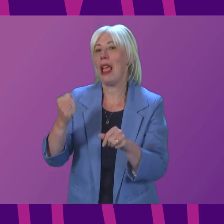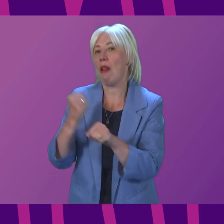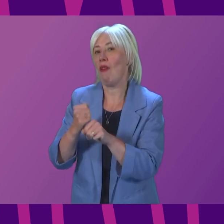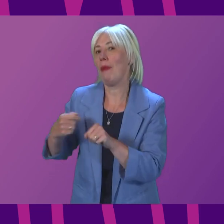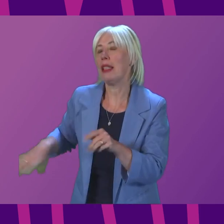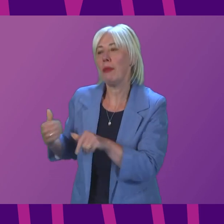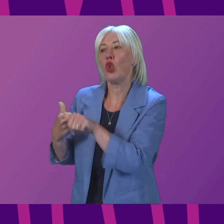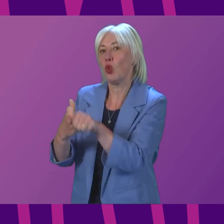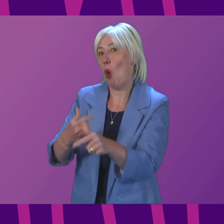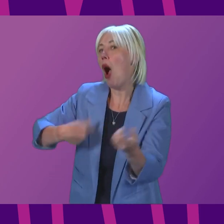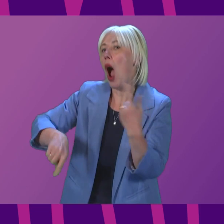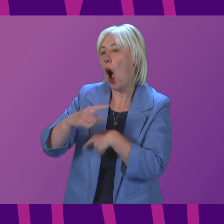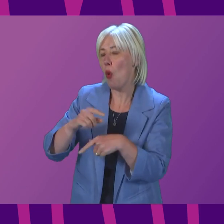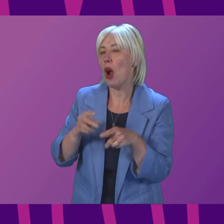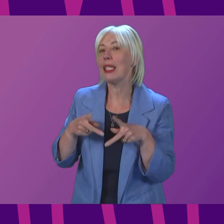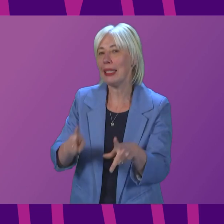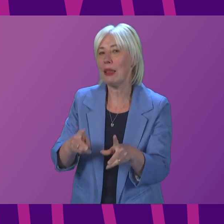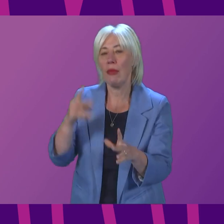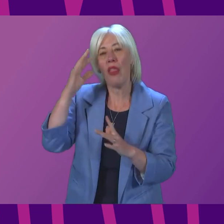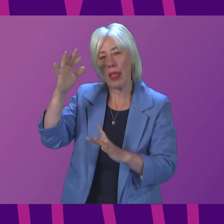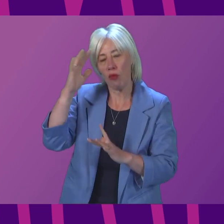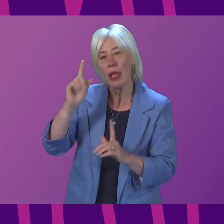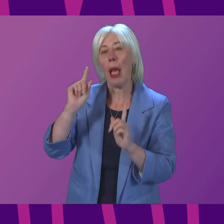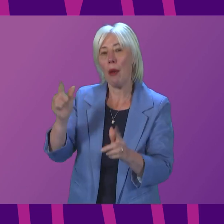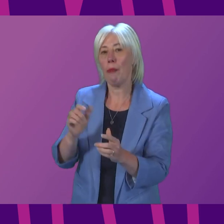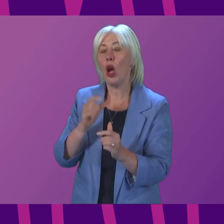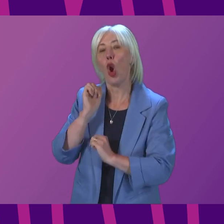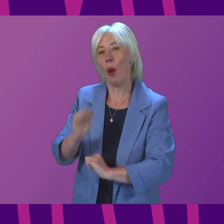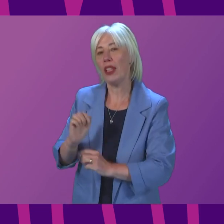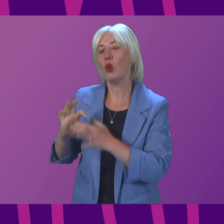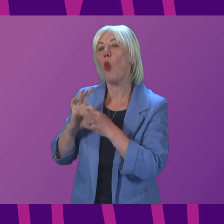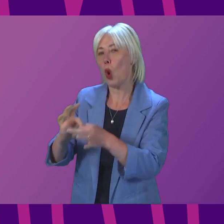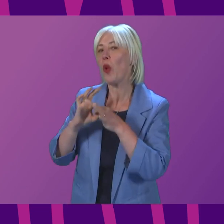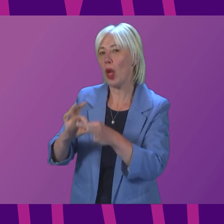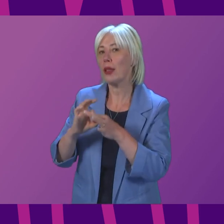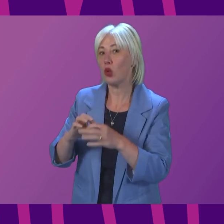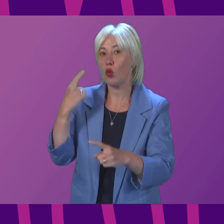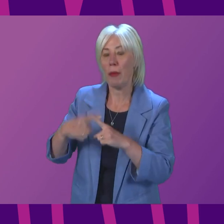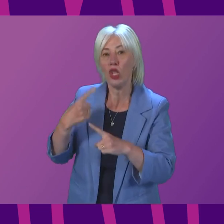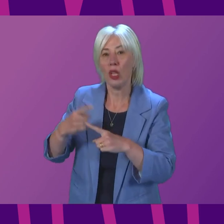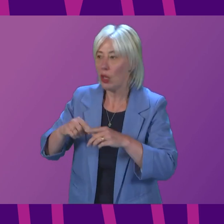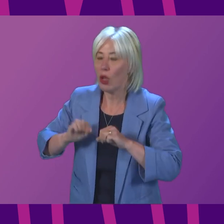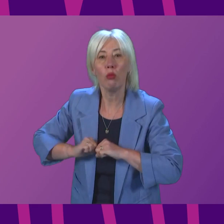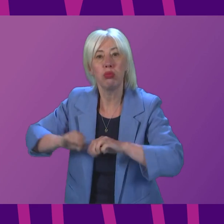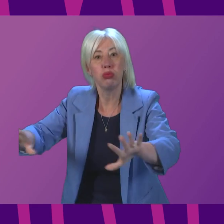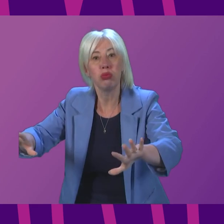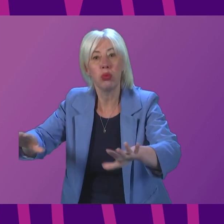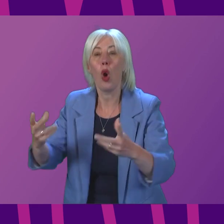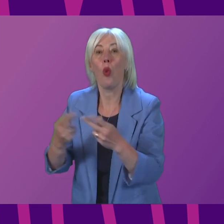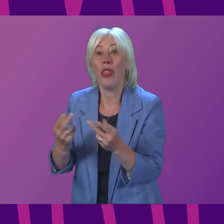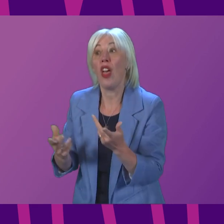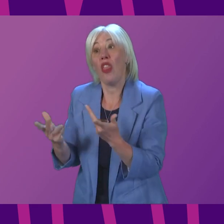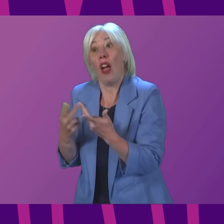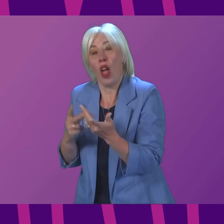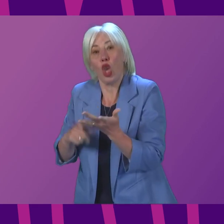for this proposal in principle and has committed to working with us towards its immediate launch alongside the wider UK